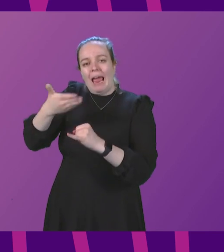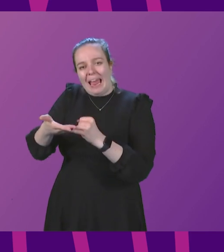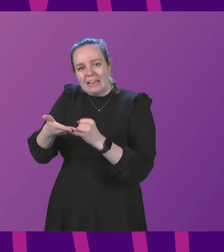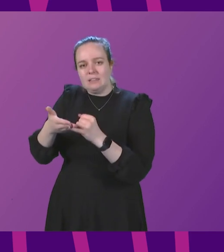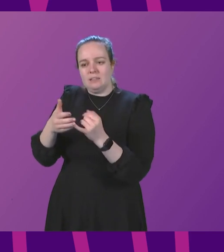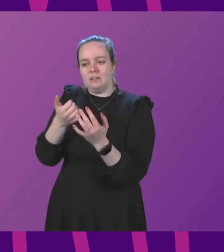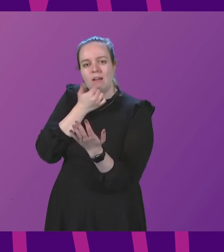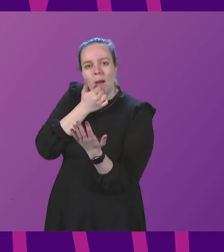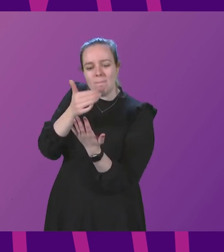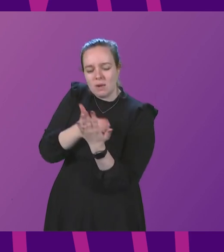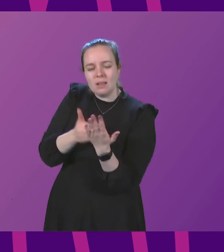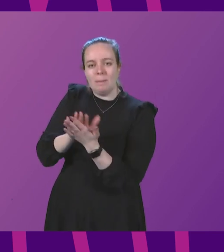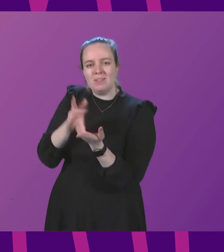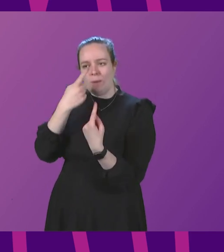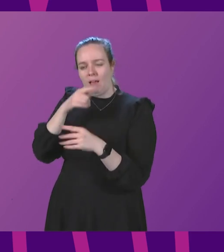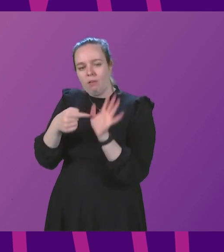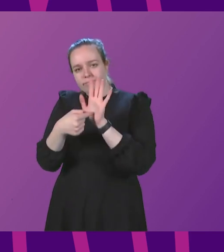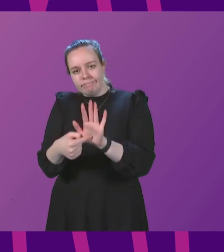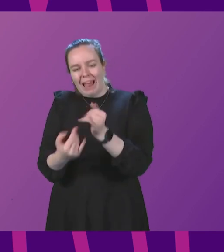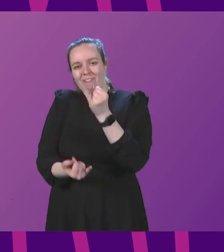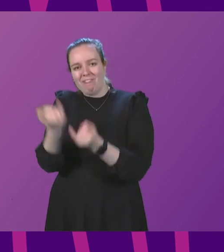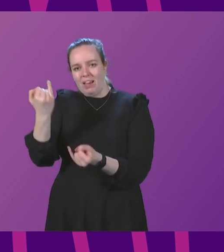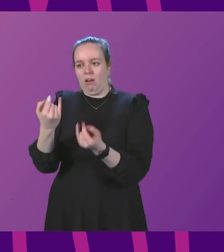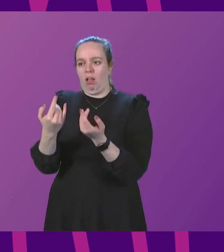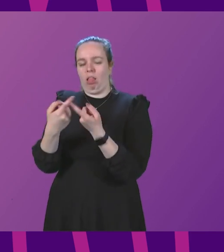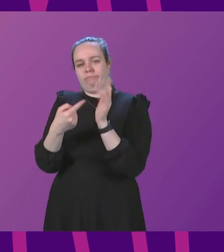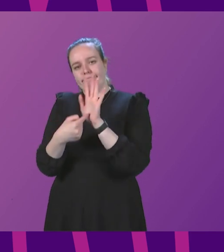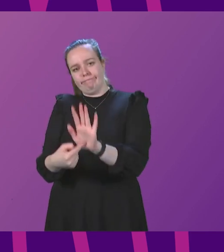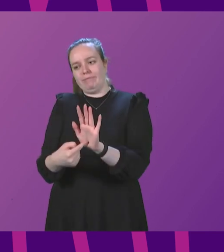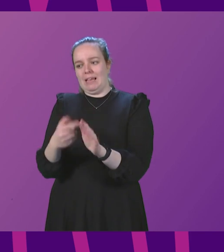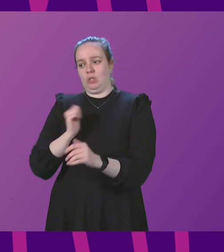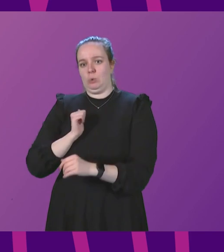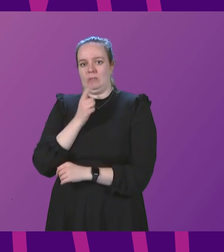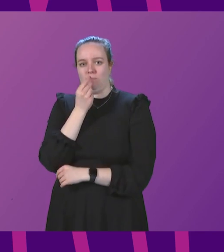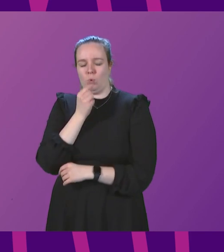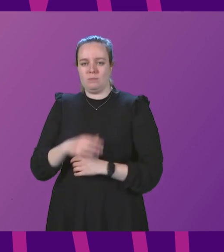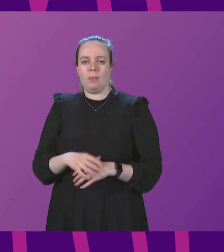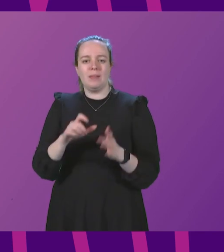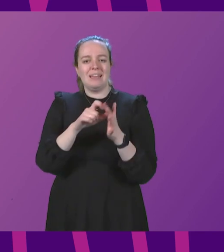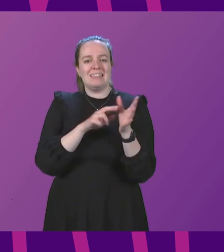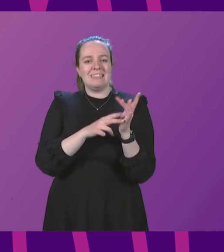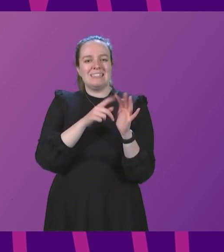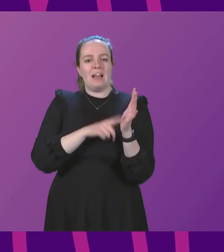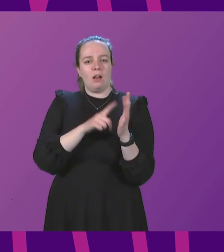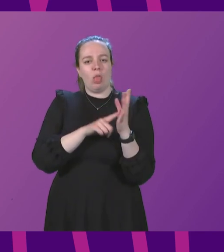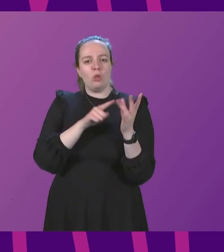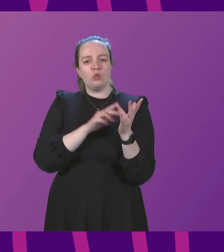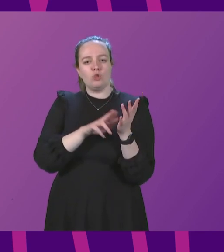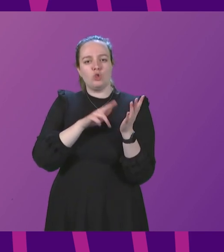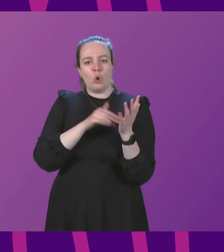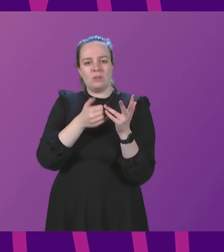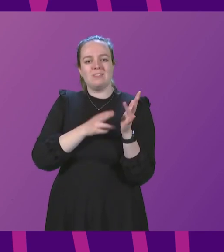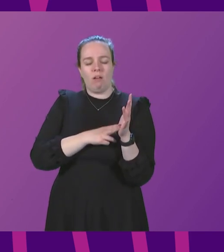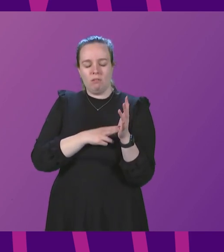issues in order that we can present a final position to parliament as soon as possible Daniel Johnson to be followed by Michelle Thompson